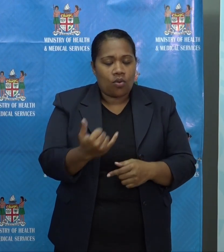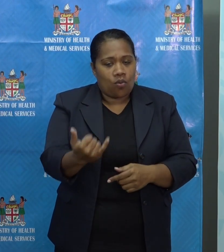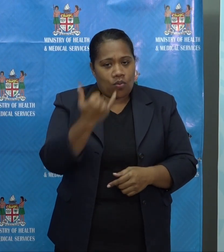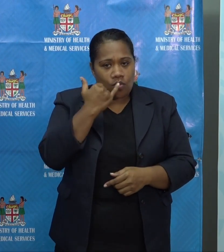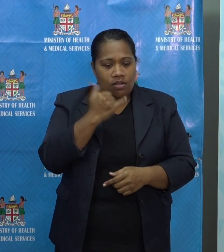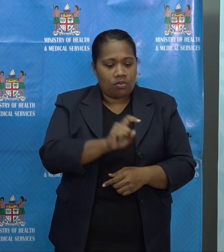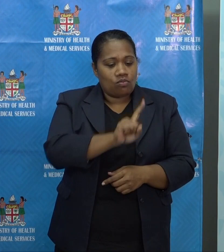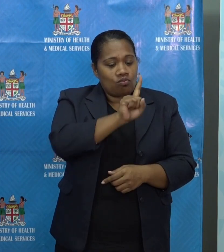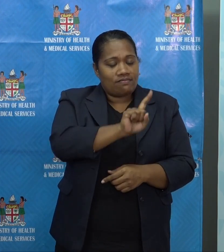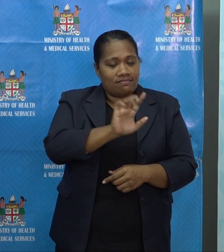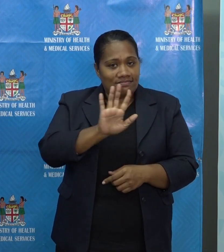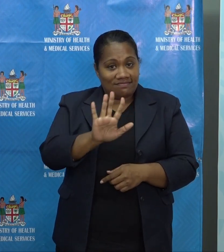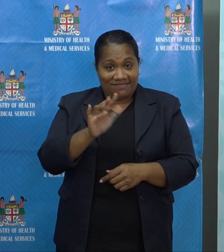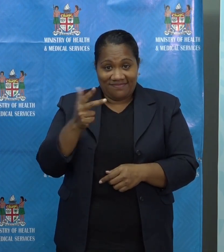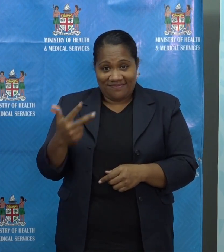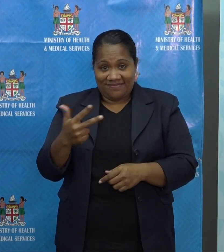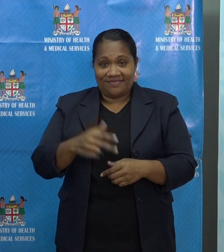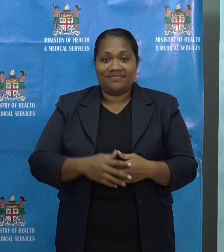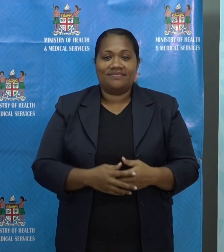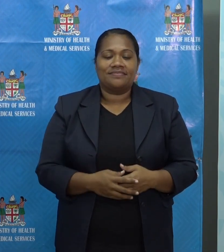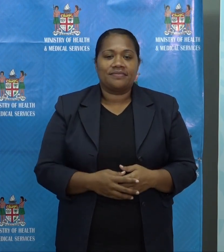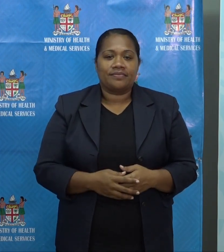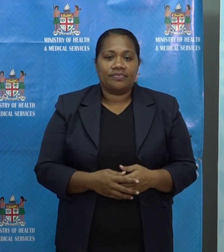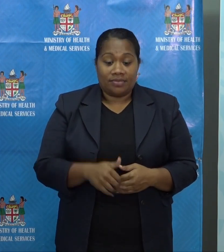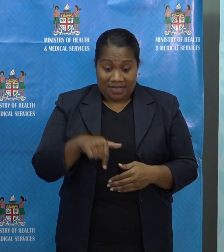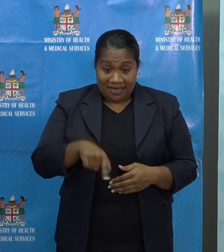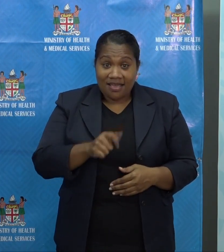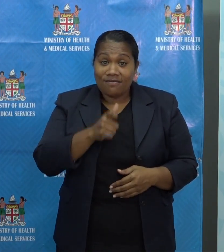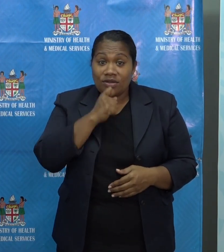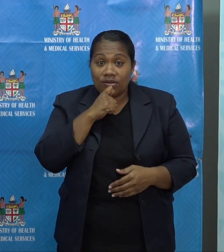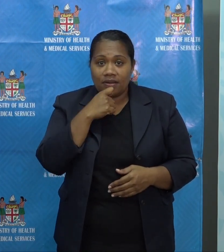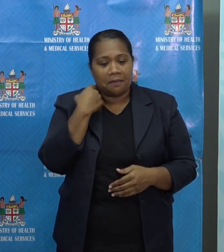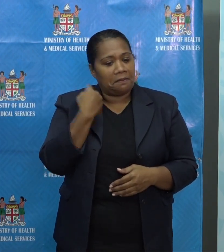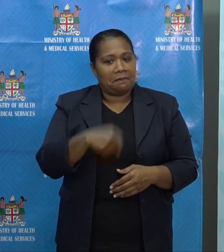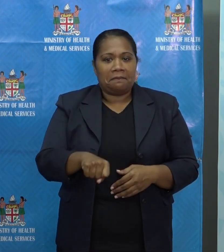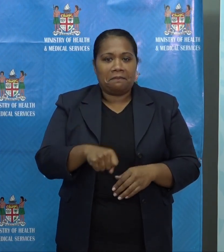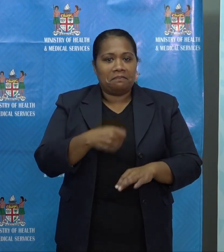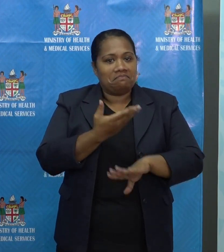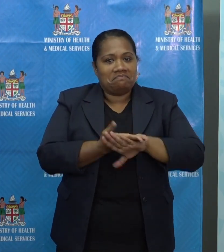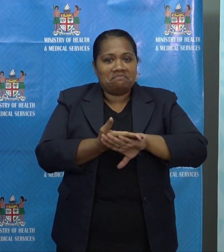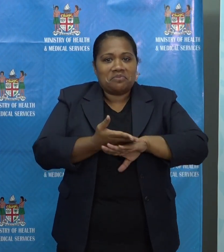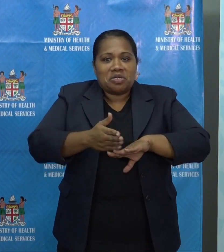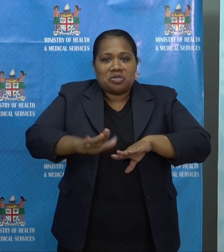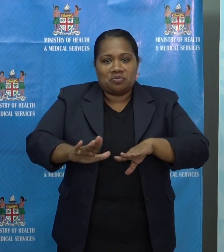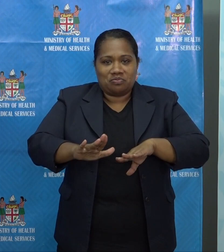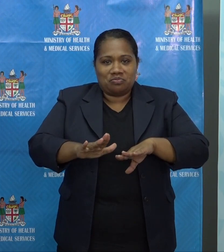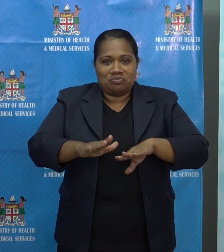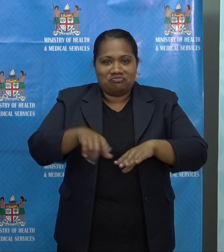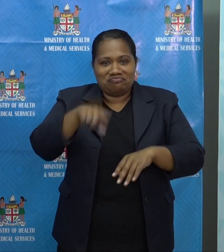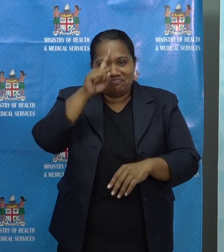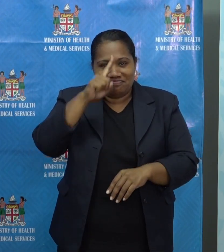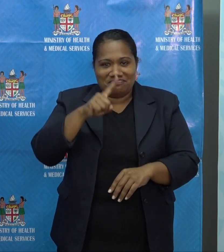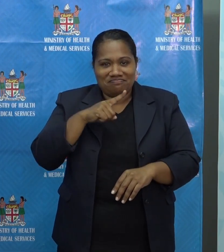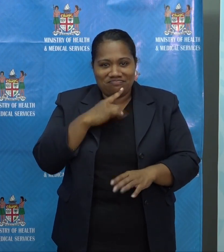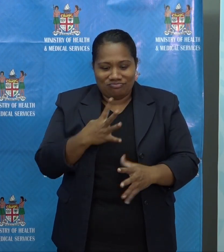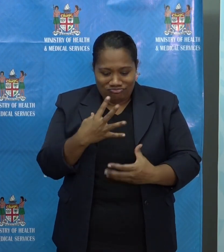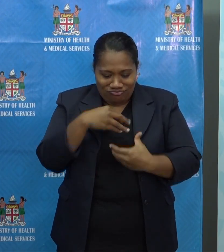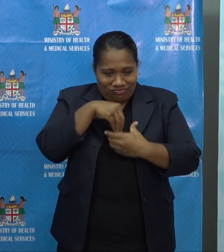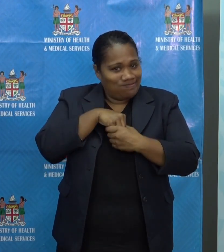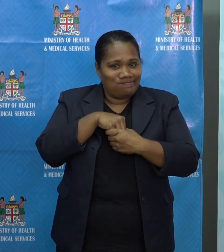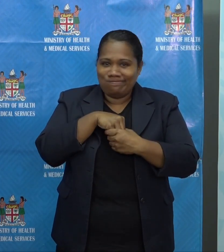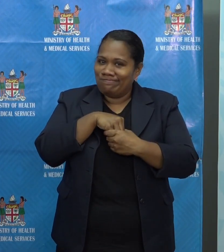As of this afternoon, we have no new cases of COVID-19 to report at the border or in the community.